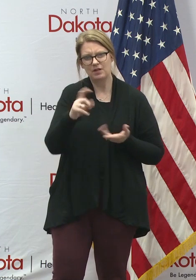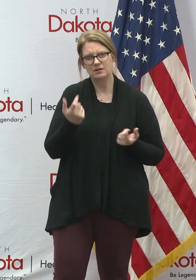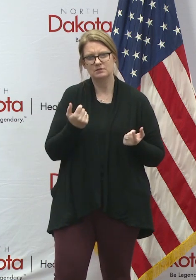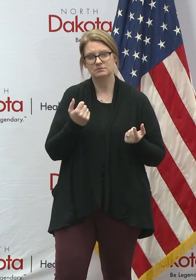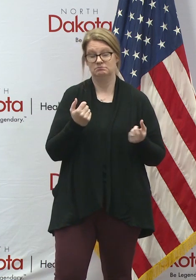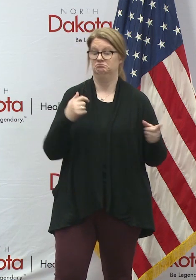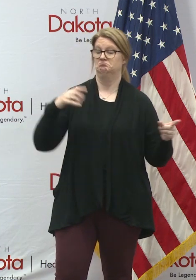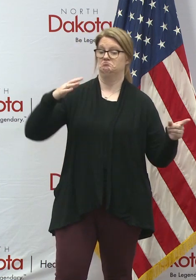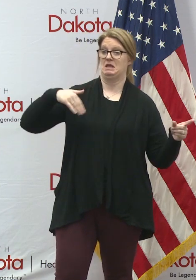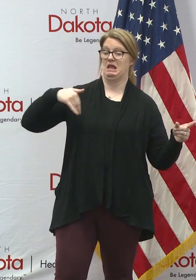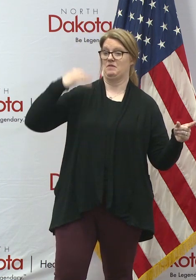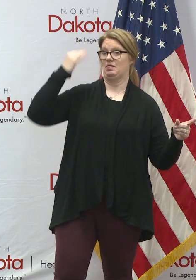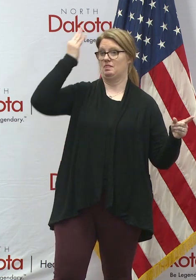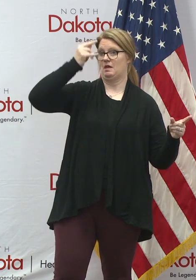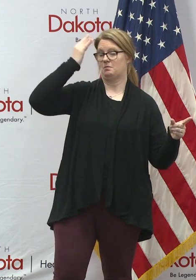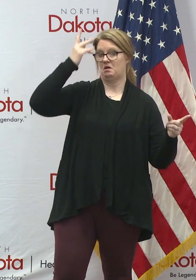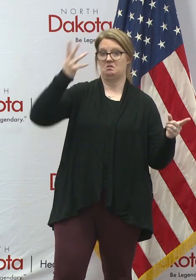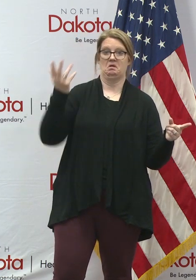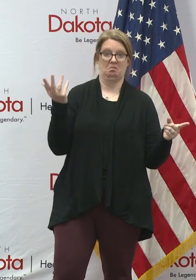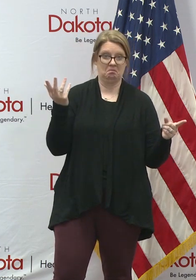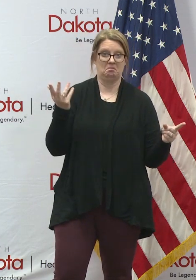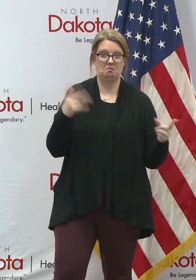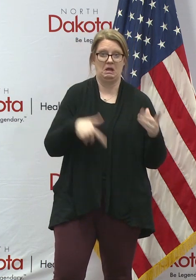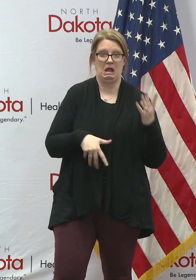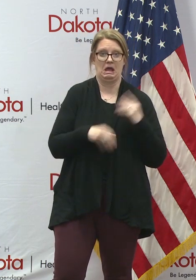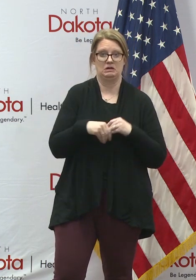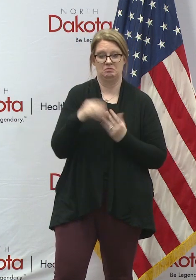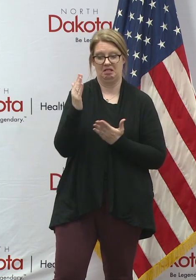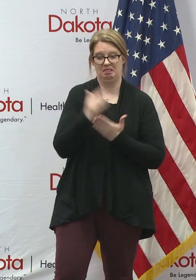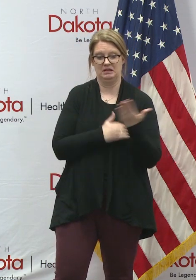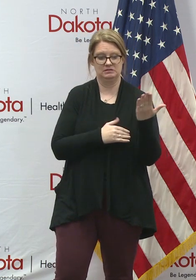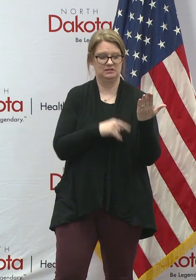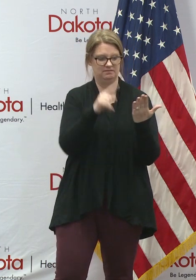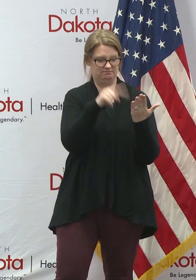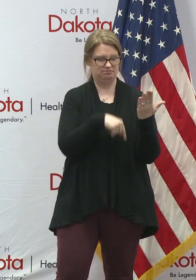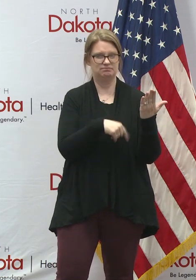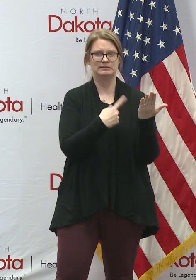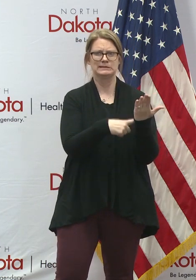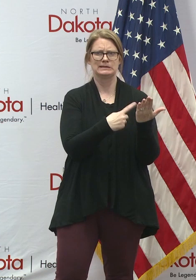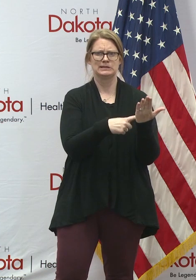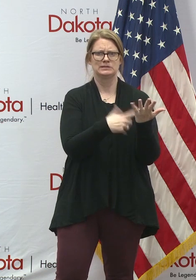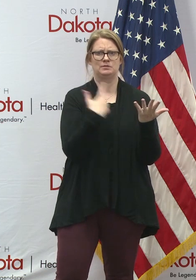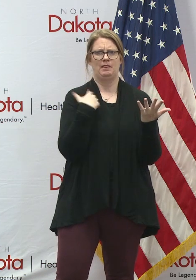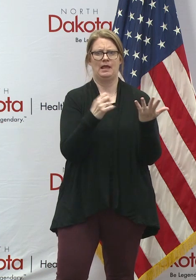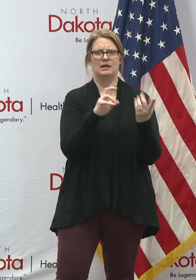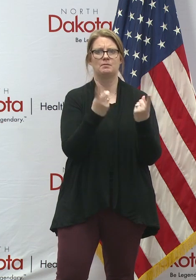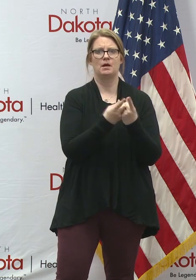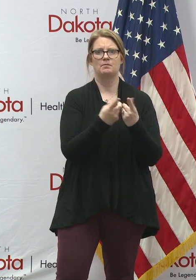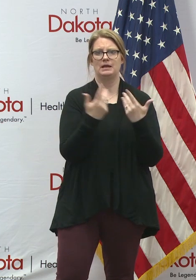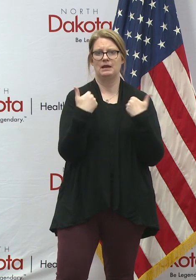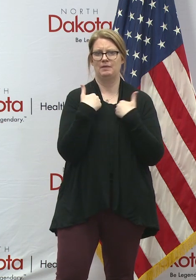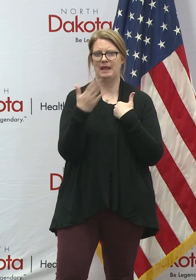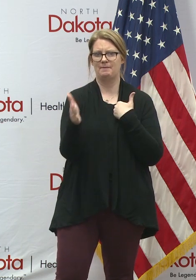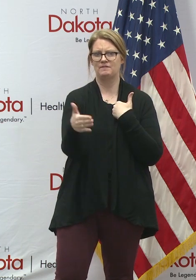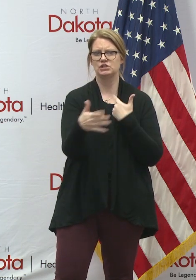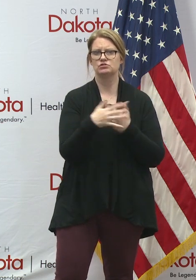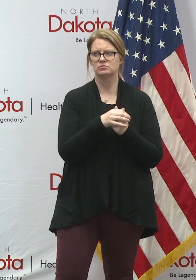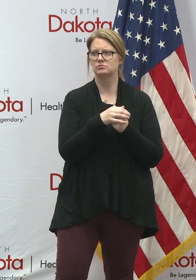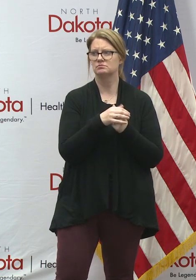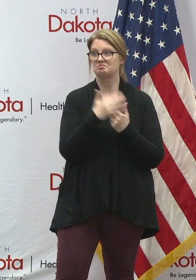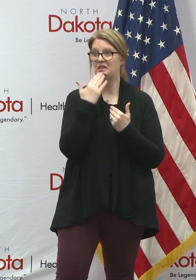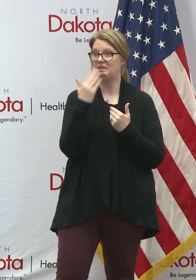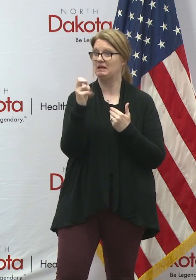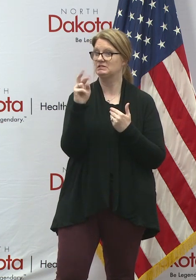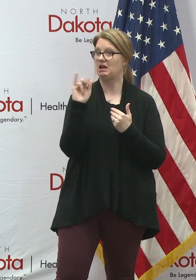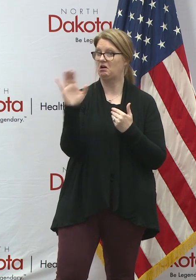not thought about, but we'll add that to our, our list, uh, of things to discuss with the health department and with Game of Fish. So thanks, Eric,